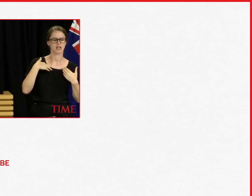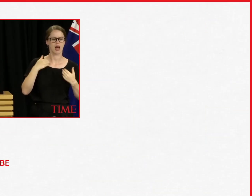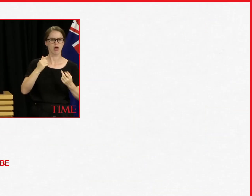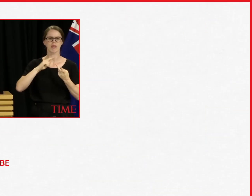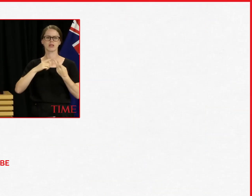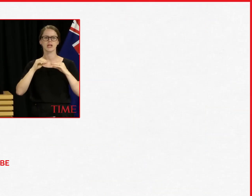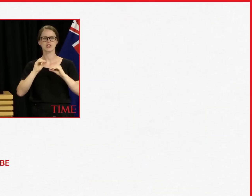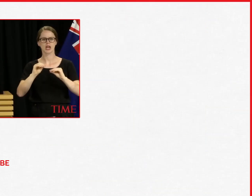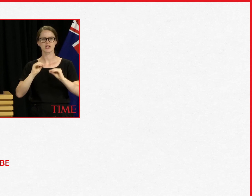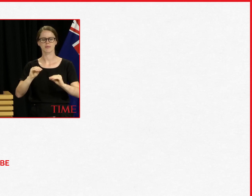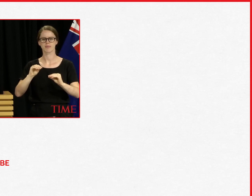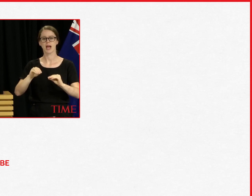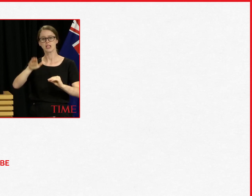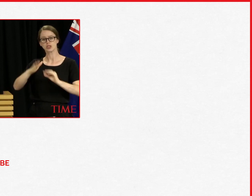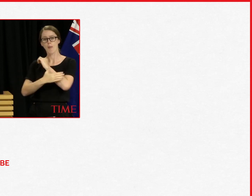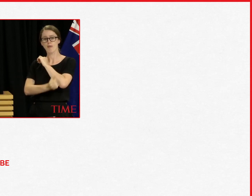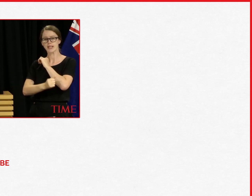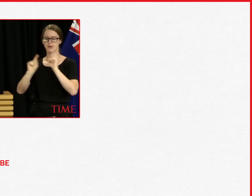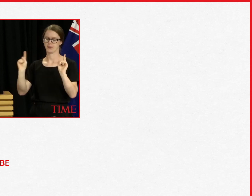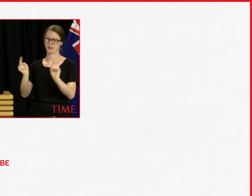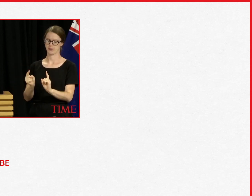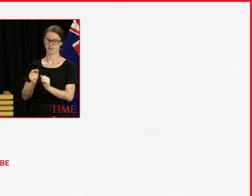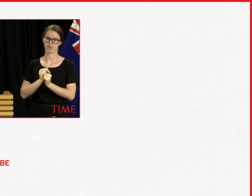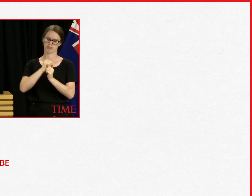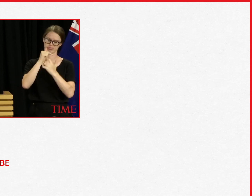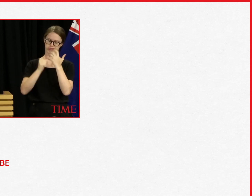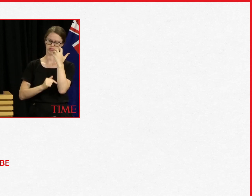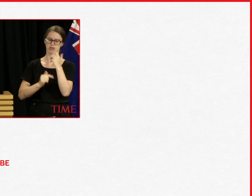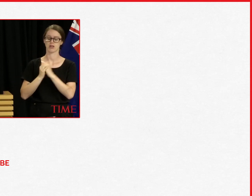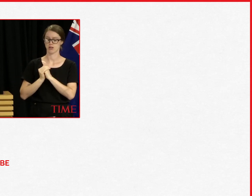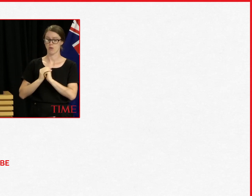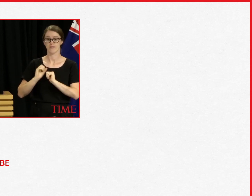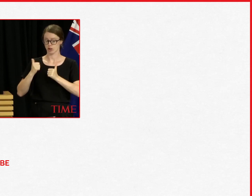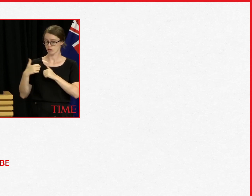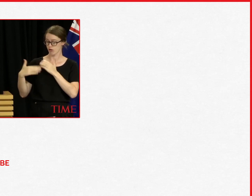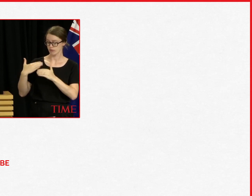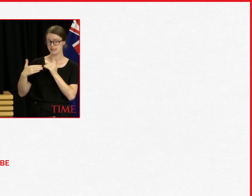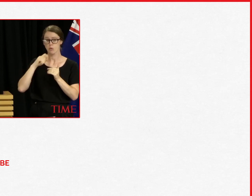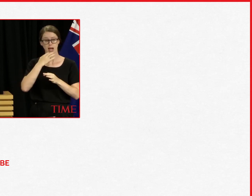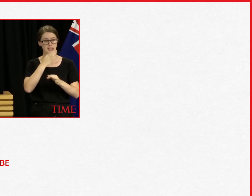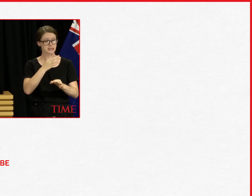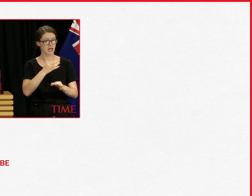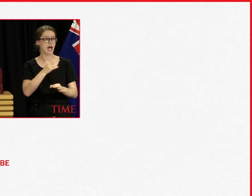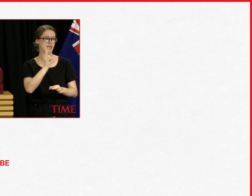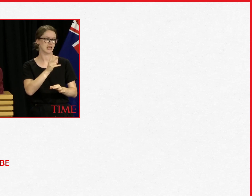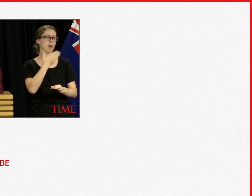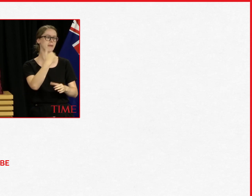health and education and reducing child poverty. We have made good progress and we will be asking for a